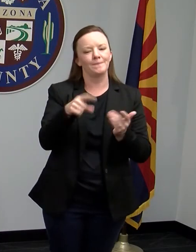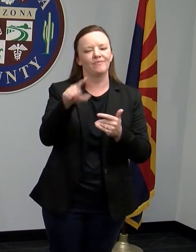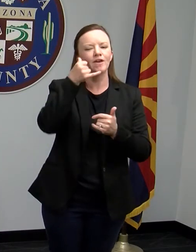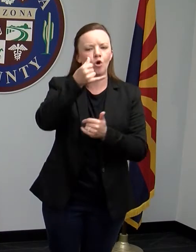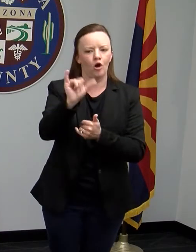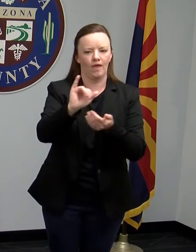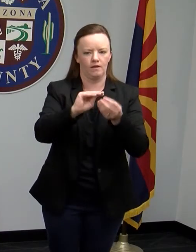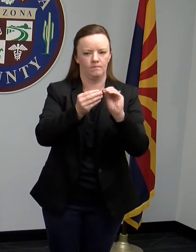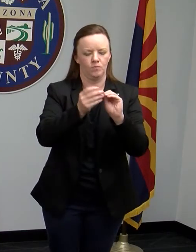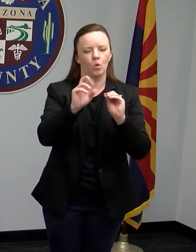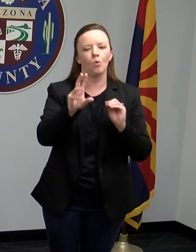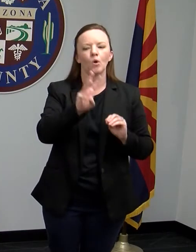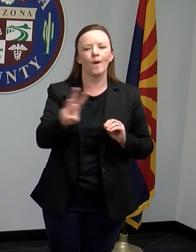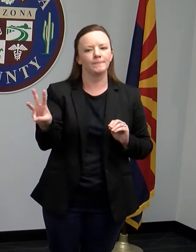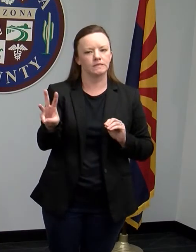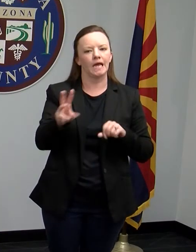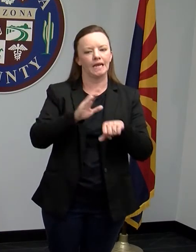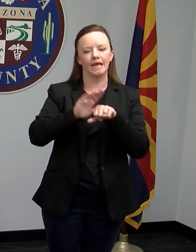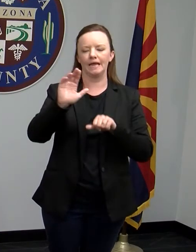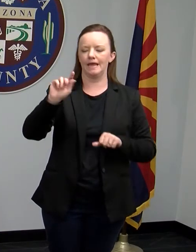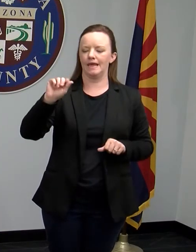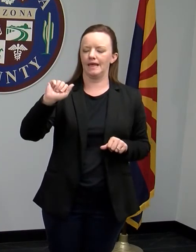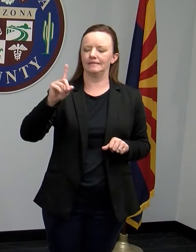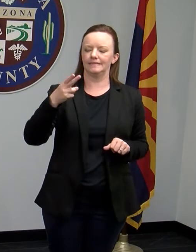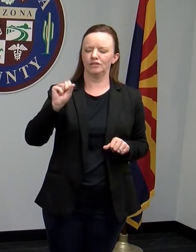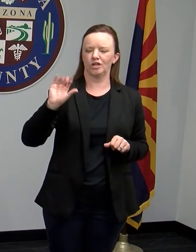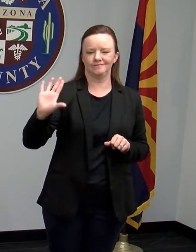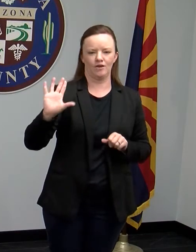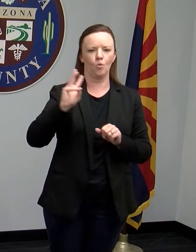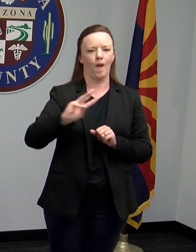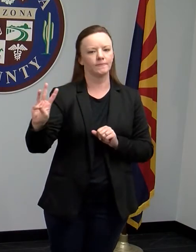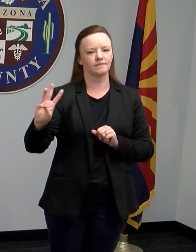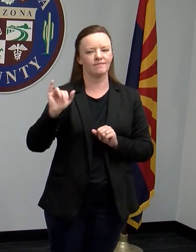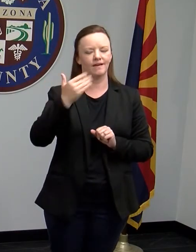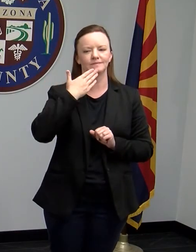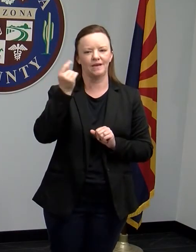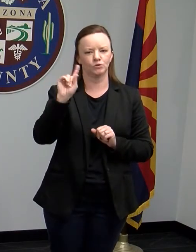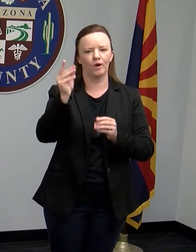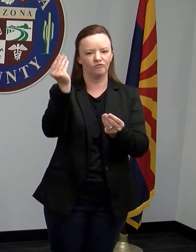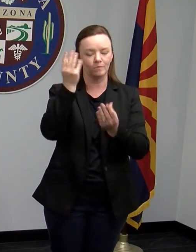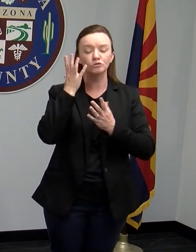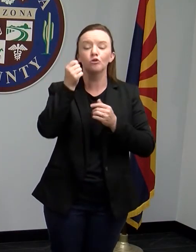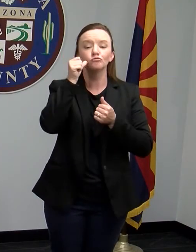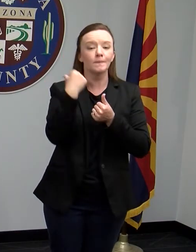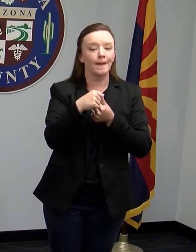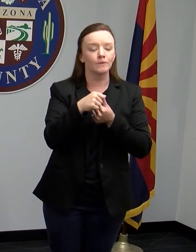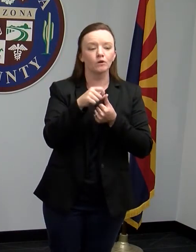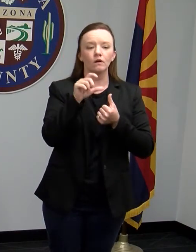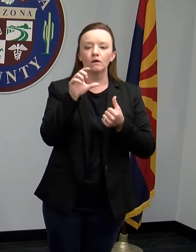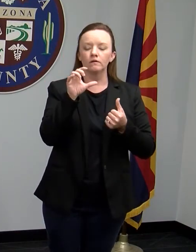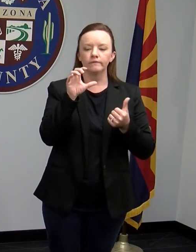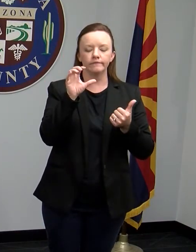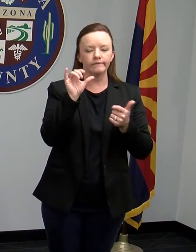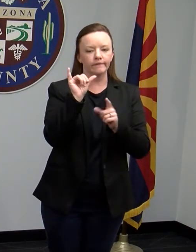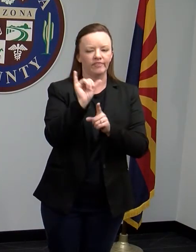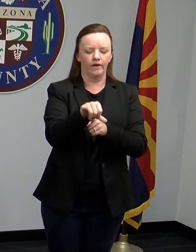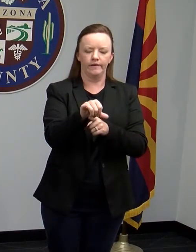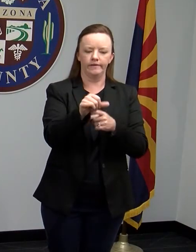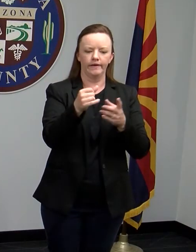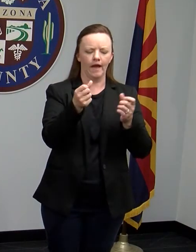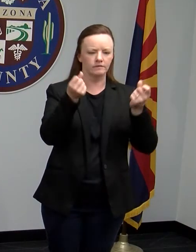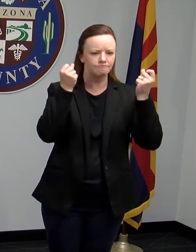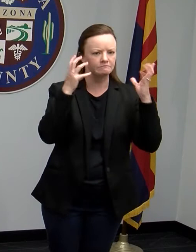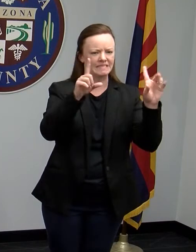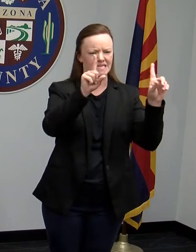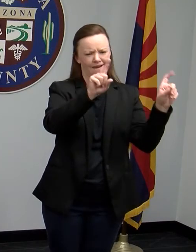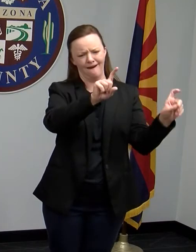or go to the website through ADHS. That's going to be your best source of information whenever it comes to these mass testings or the